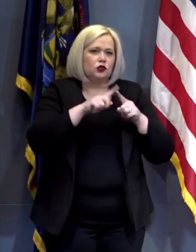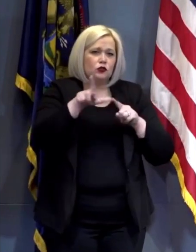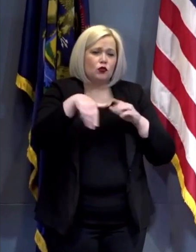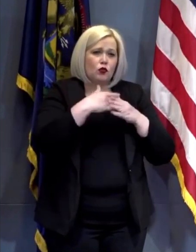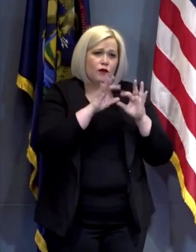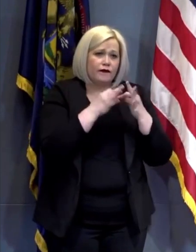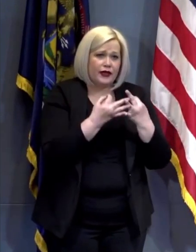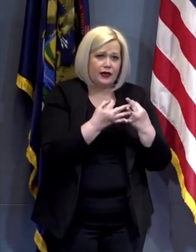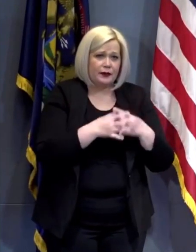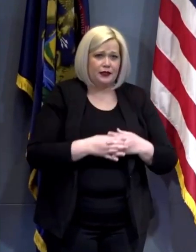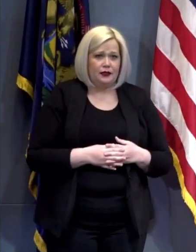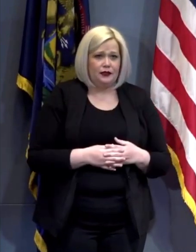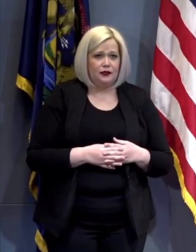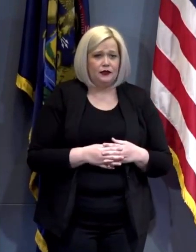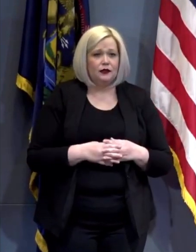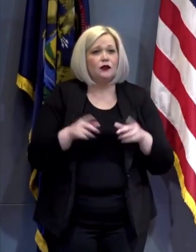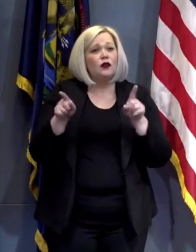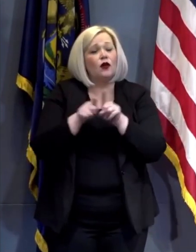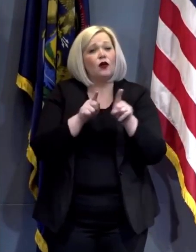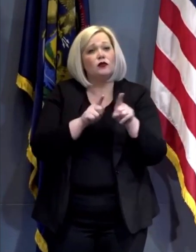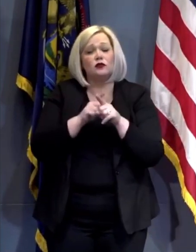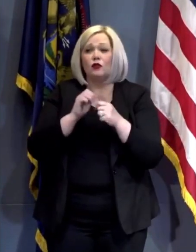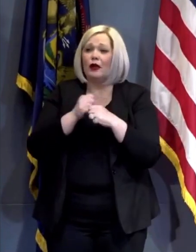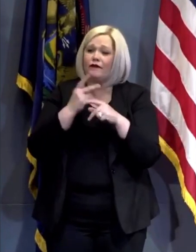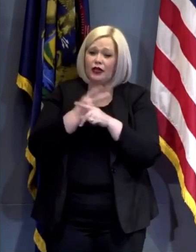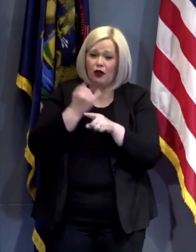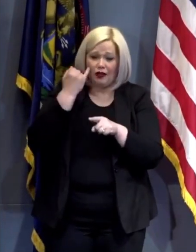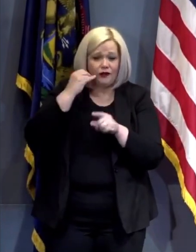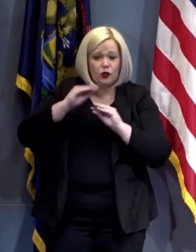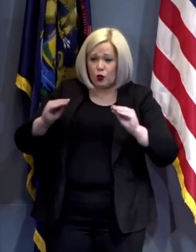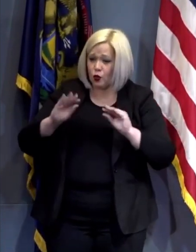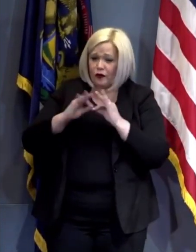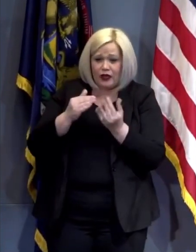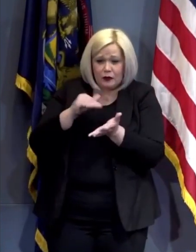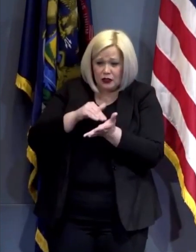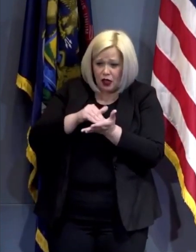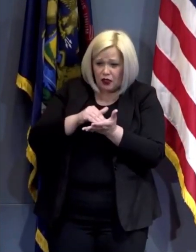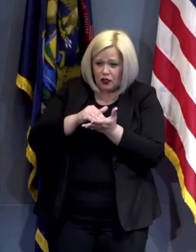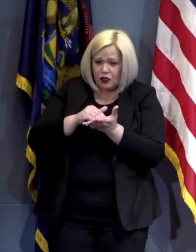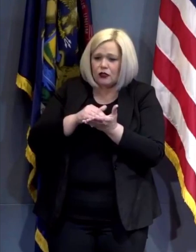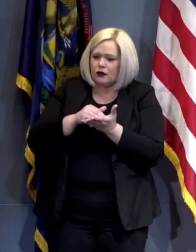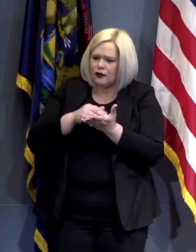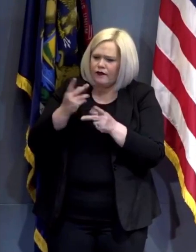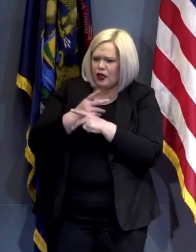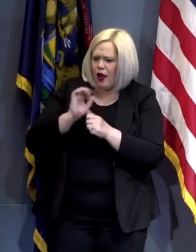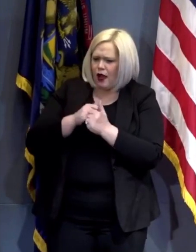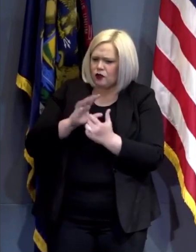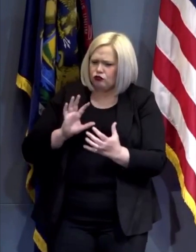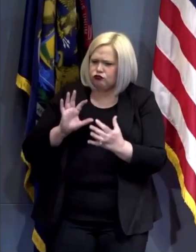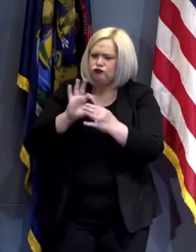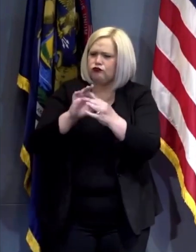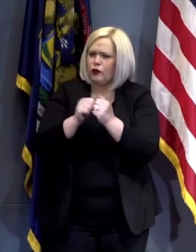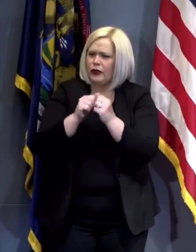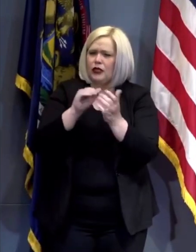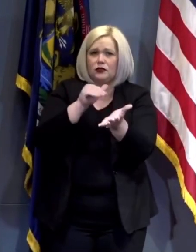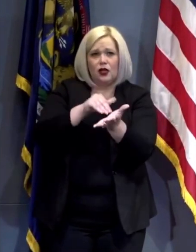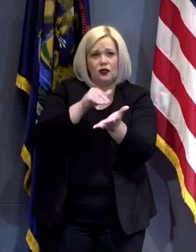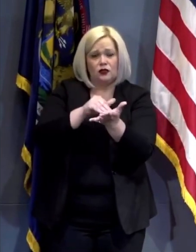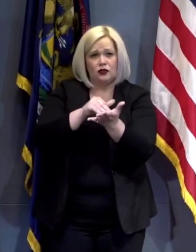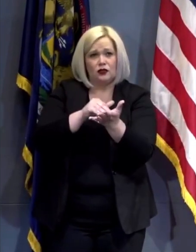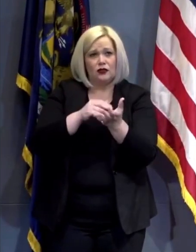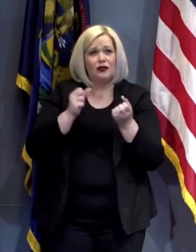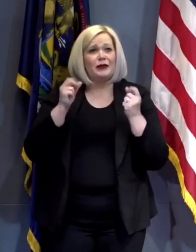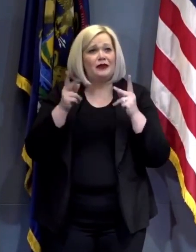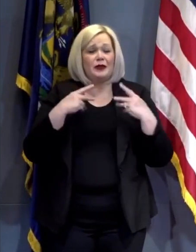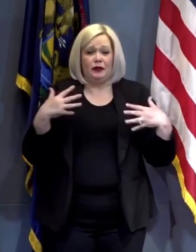want to connect people to doctors for care beyond the COVID-19 pandemic. We need to address the fact that many people have feared getting